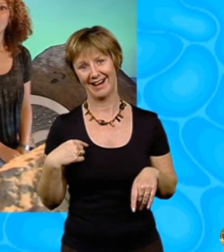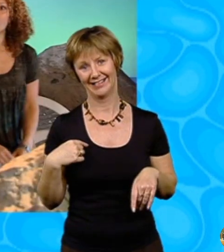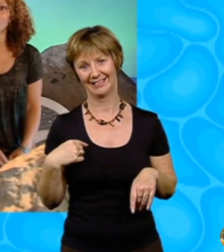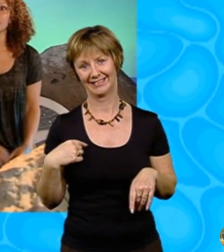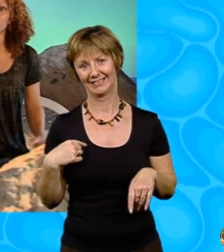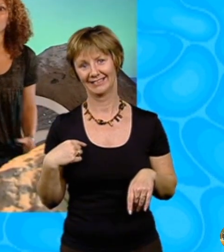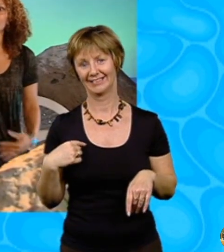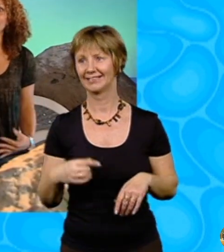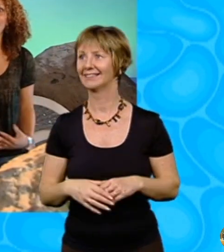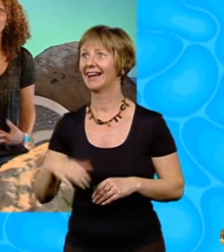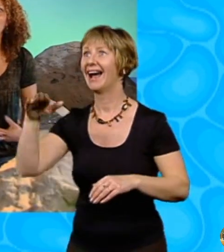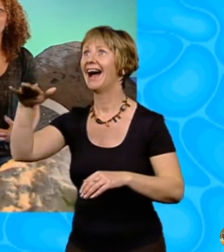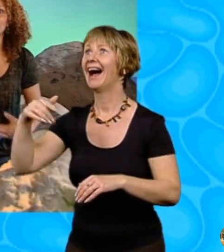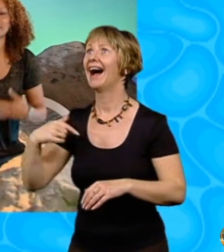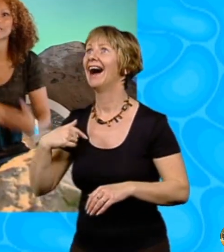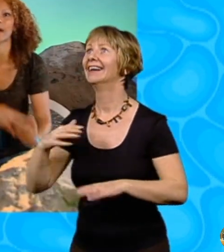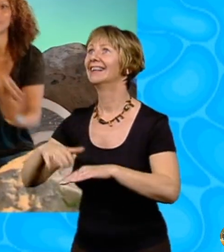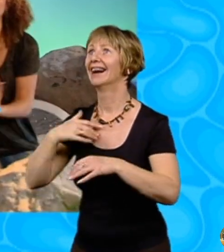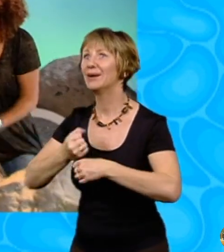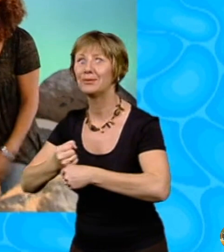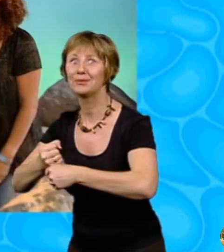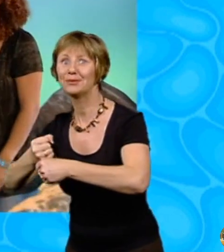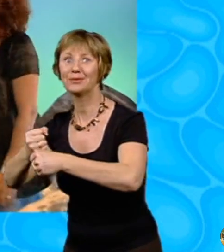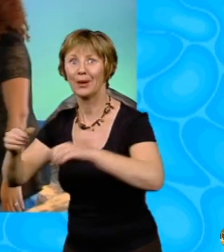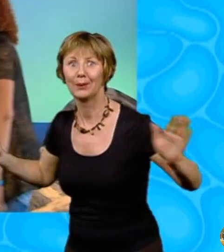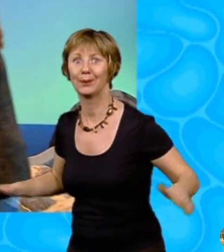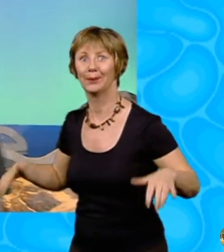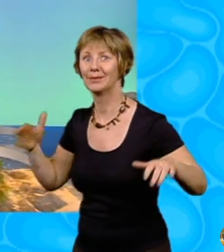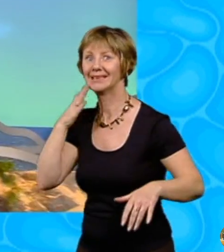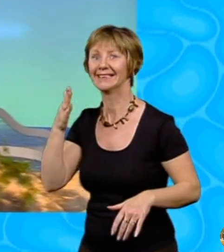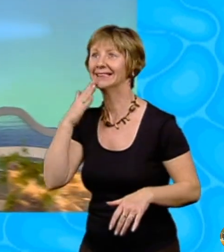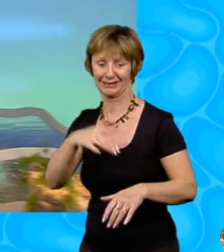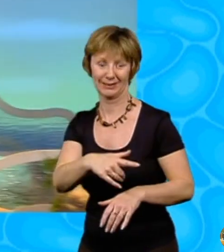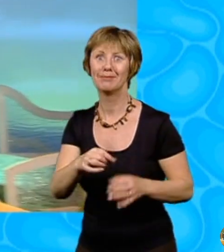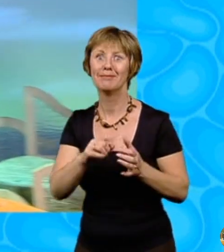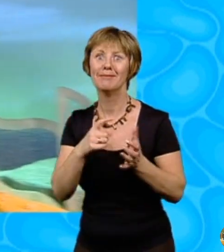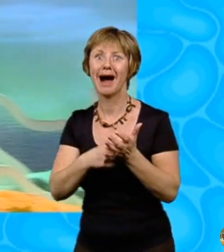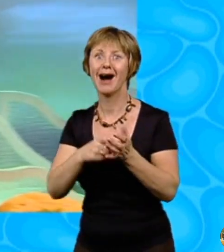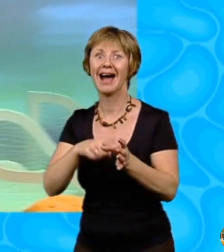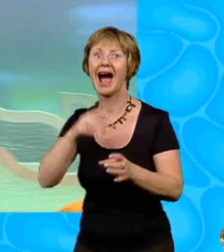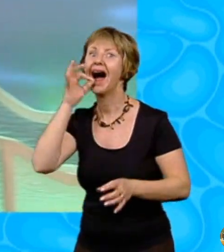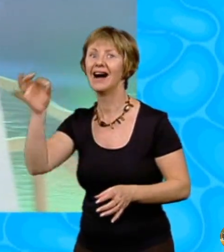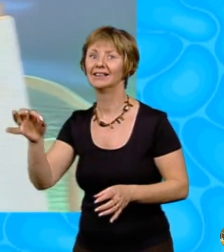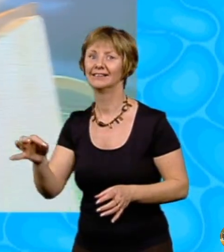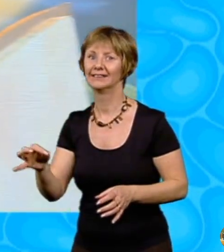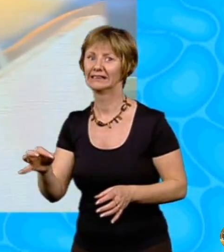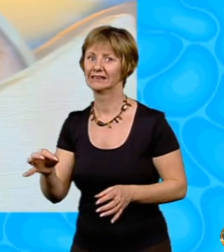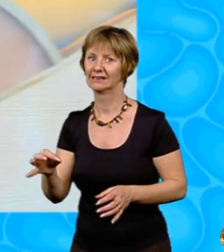Miss Porter, can I have a ride, please? Barry pleaded. Um, I don't think Mrs Spratt would be too